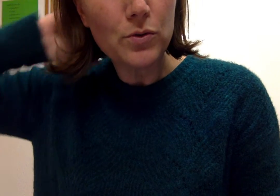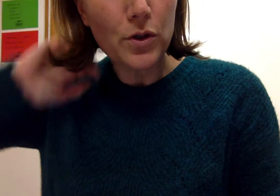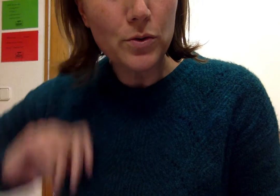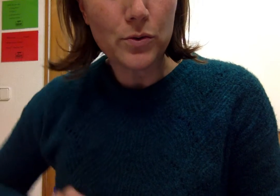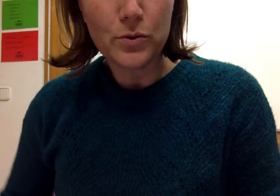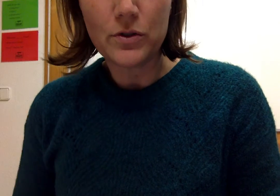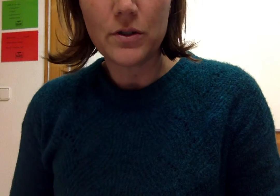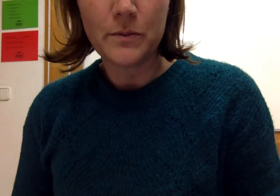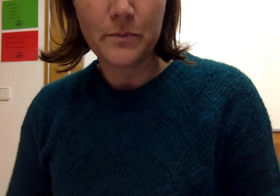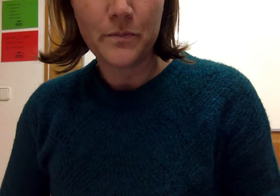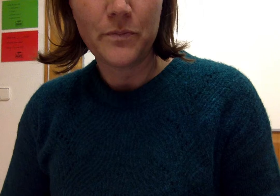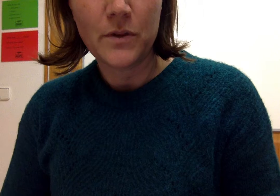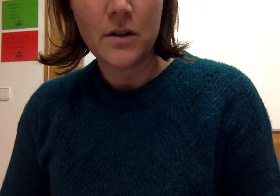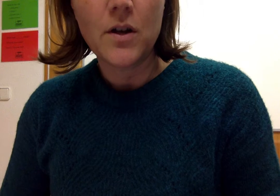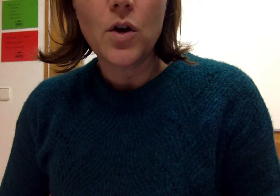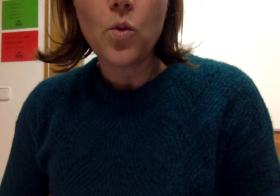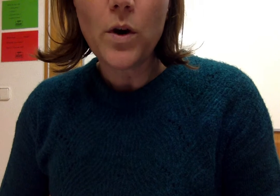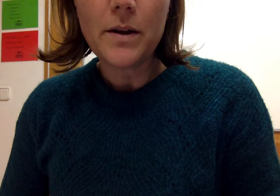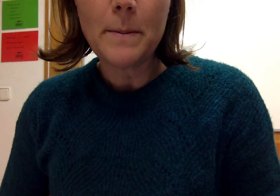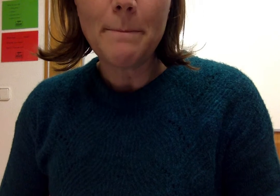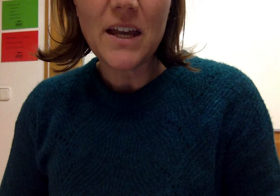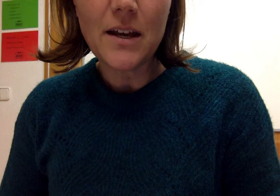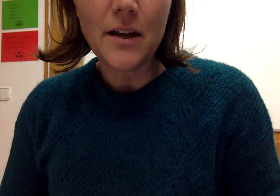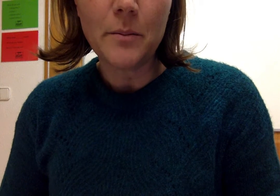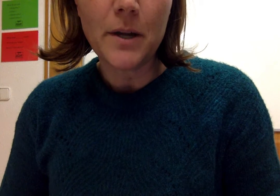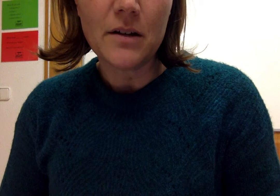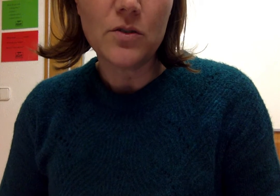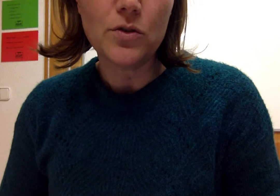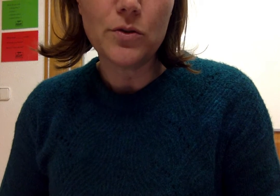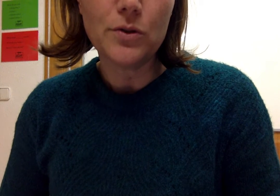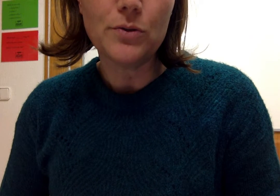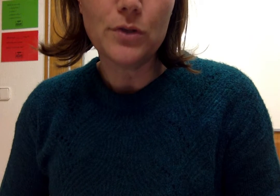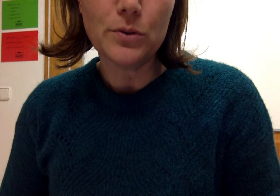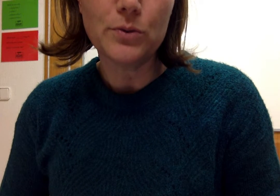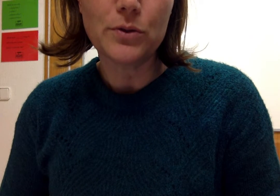use? What medium do you use?